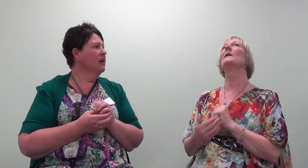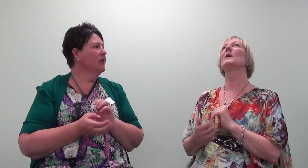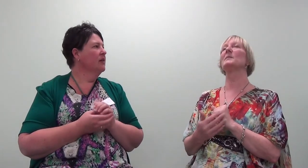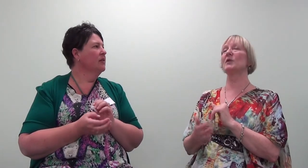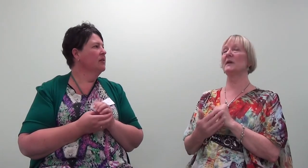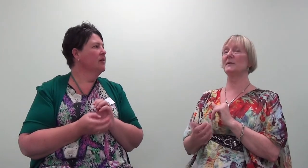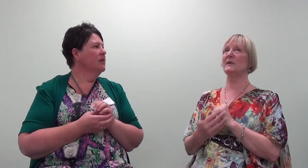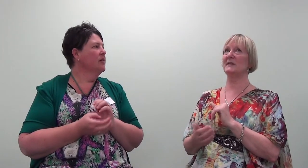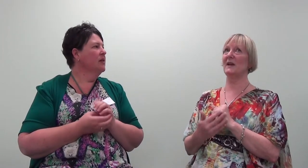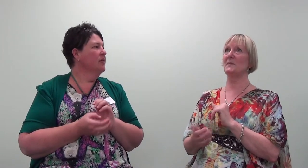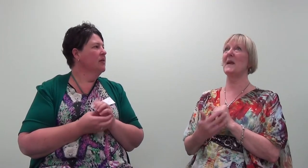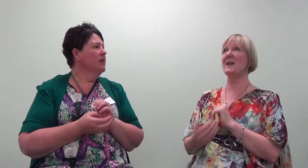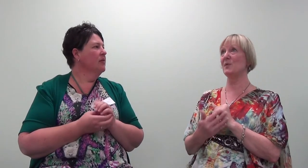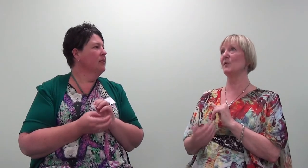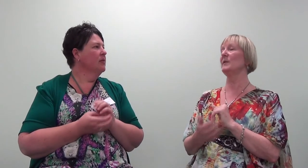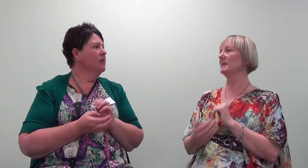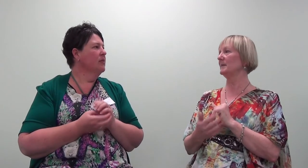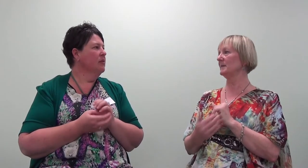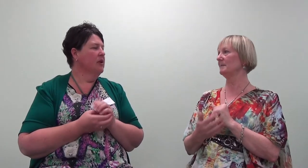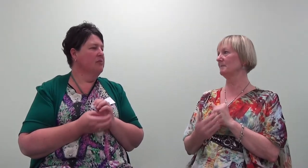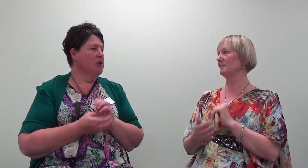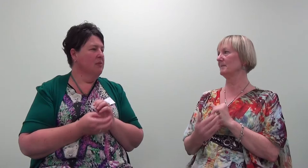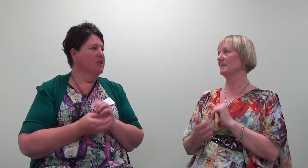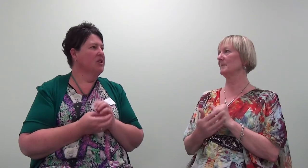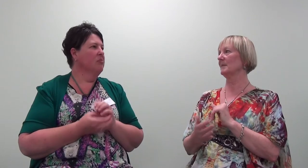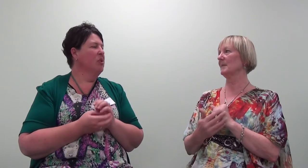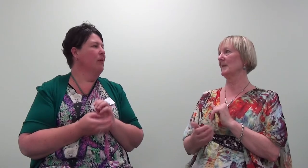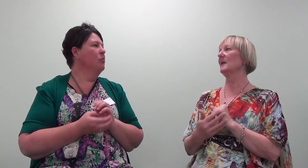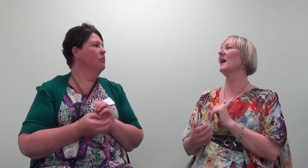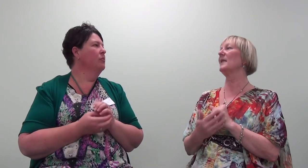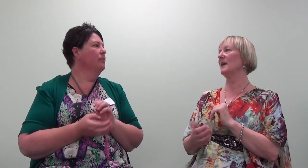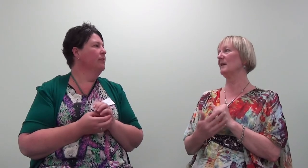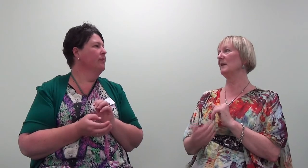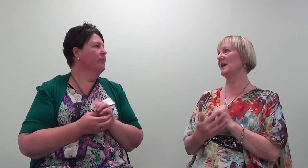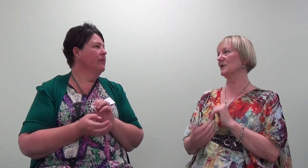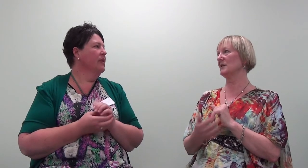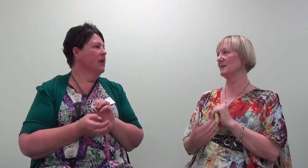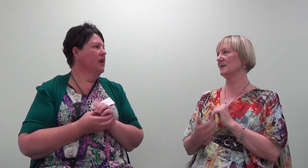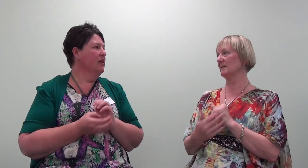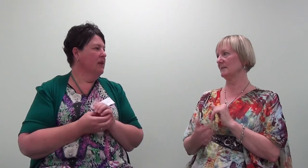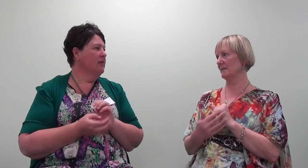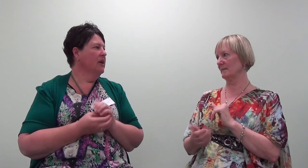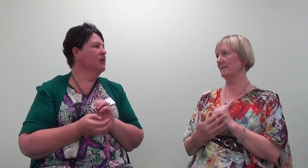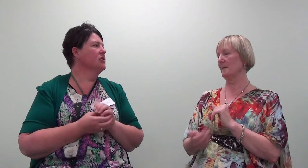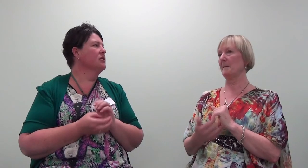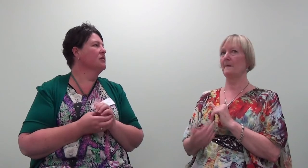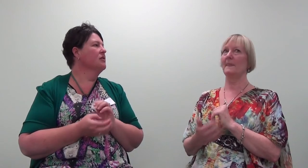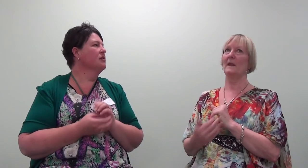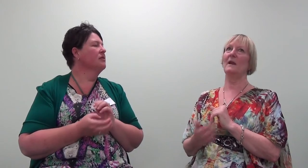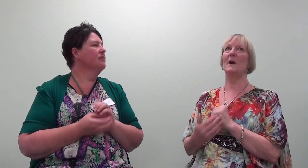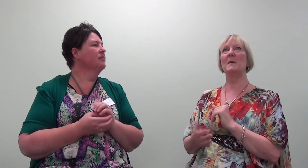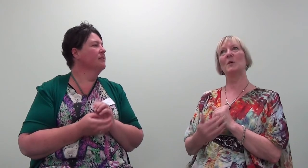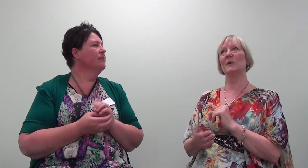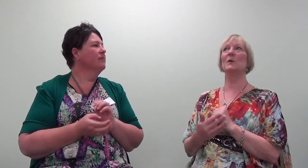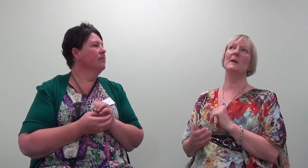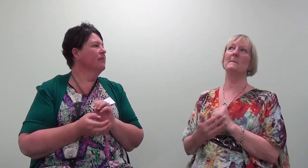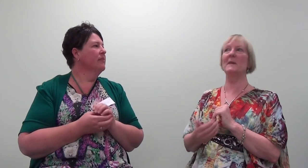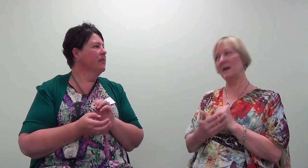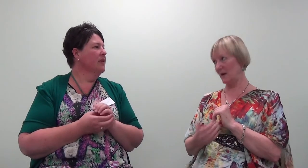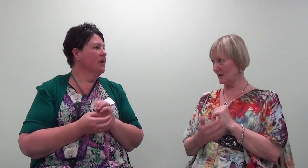I'm trying to protect people where I'm trying to protect people. And their reactions. And their reactions. And I'm holding it all in my neck.